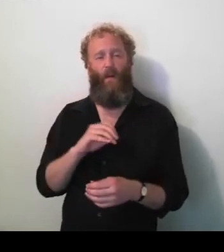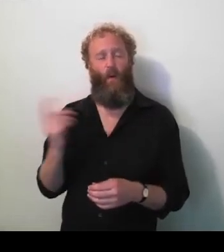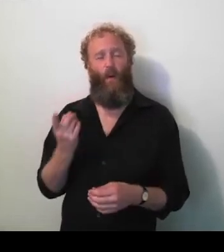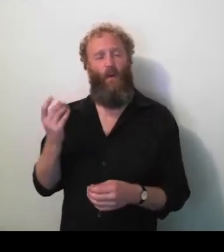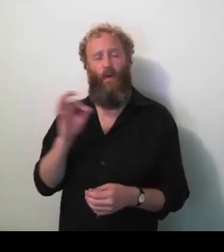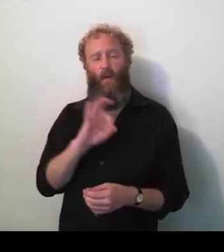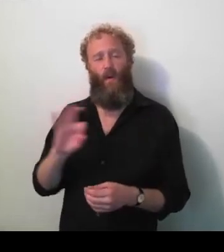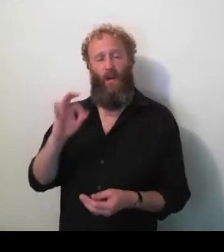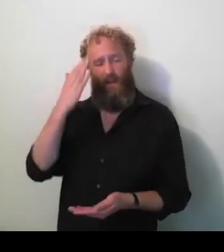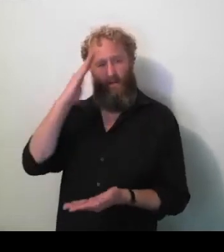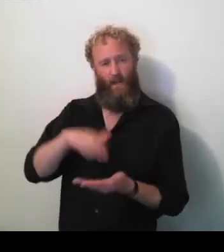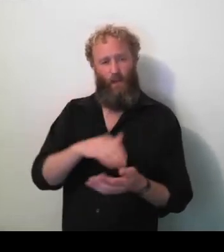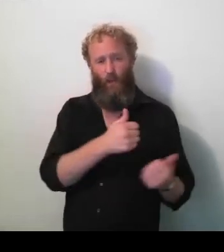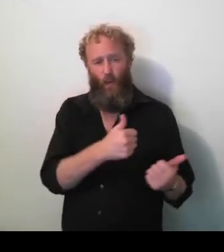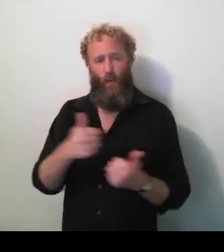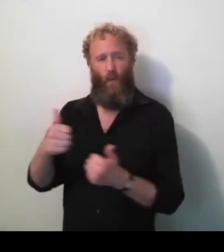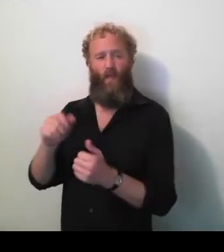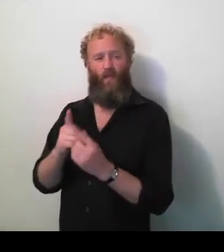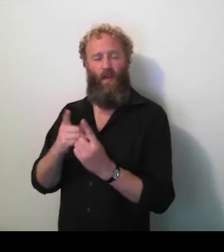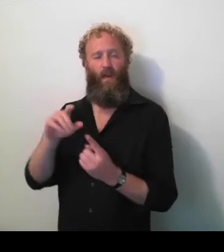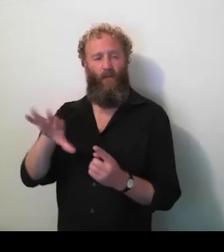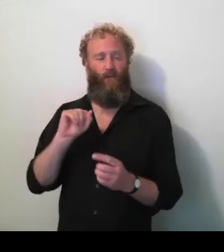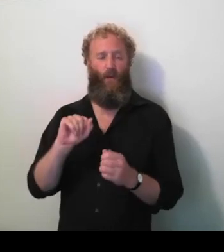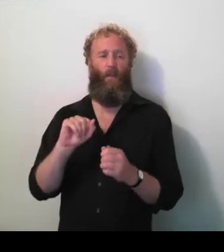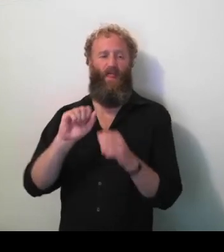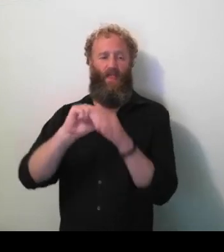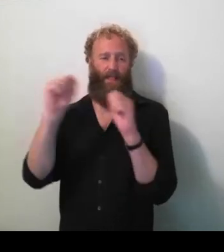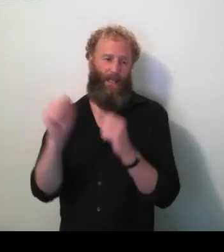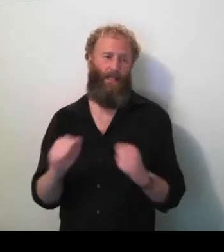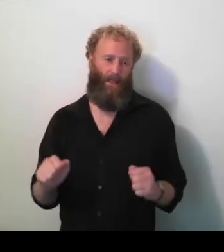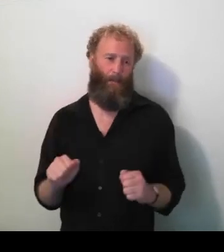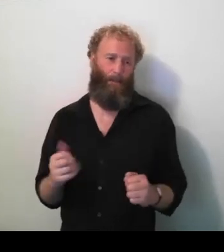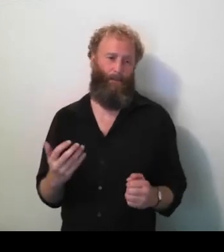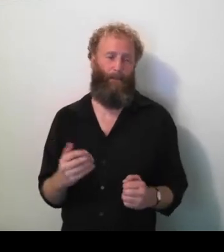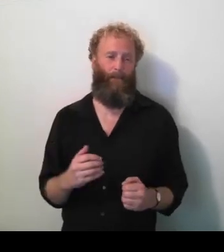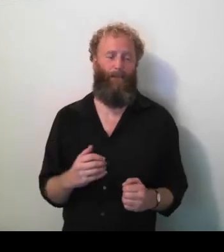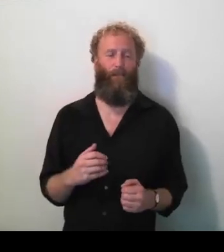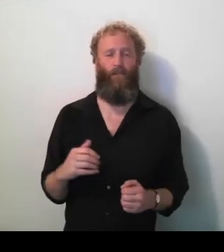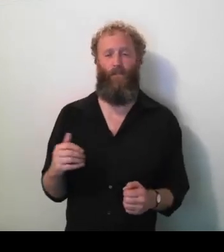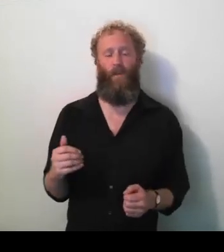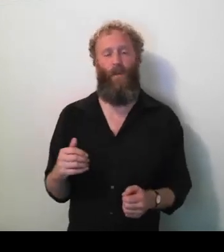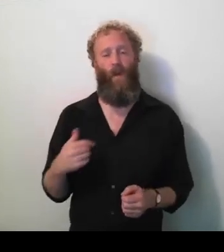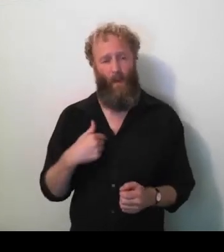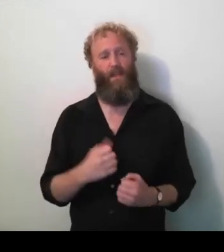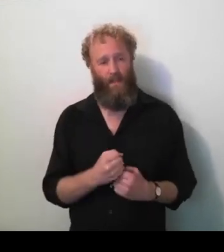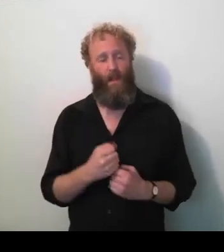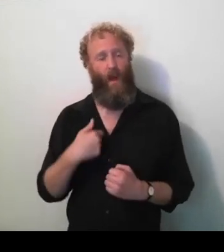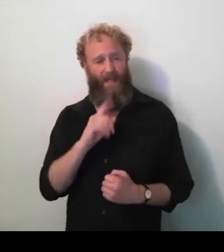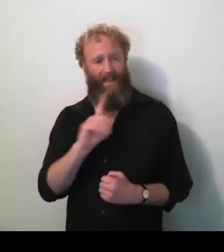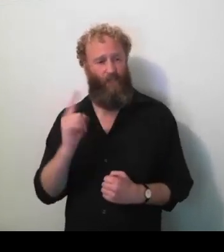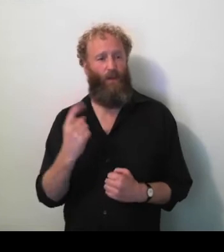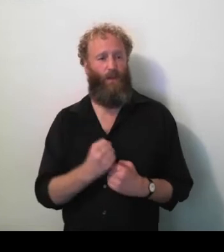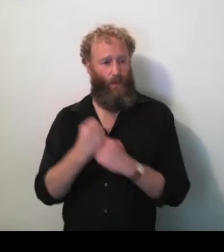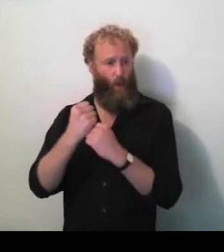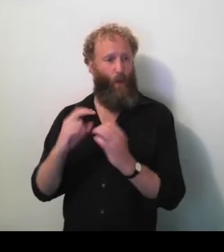from the beginning that we support the National Disability Insurance Scheme, but it is an insurance scheme, which means